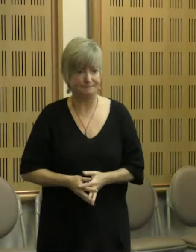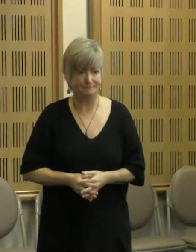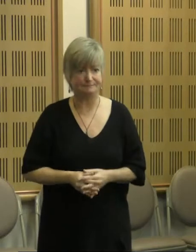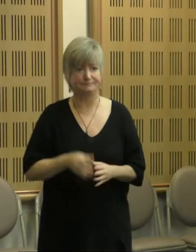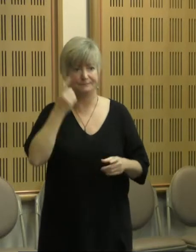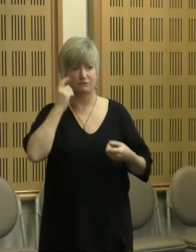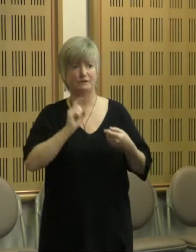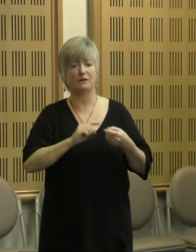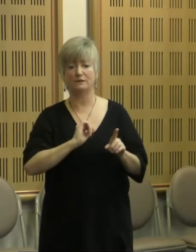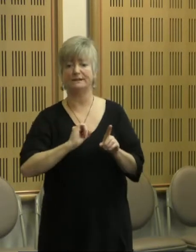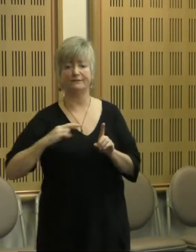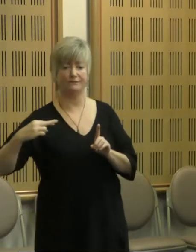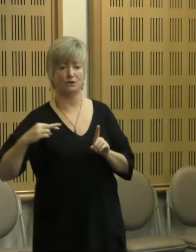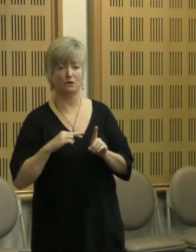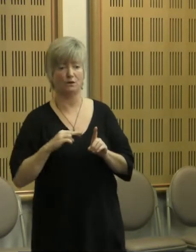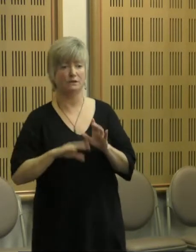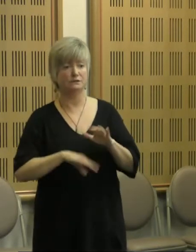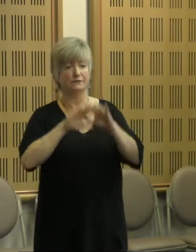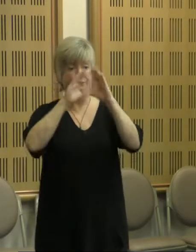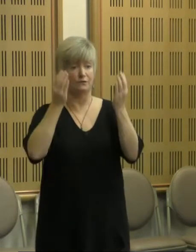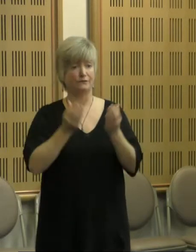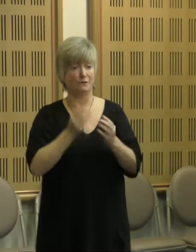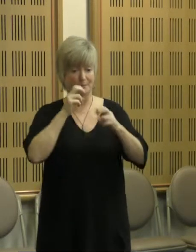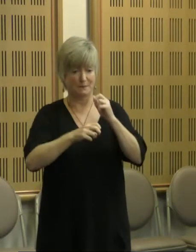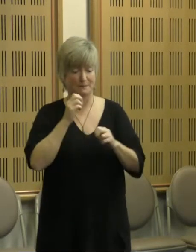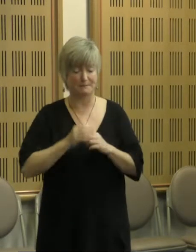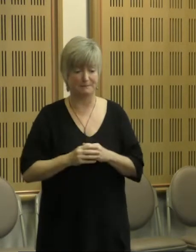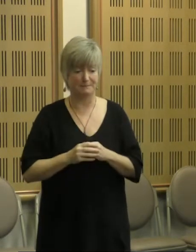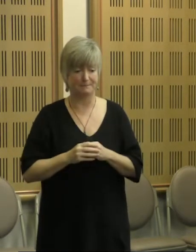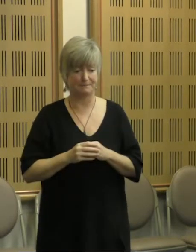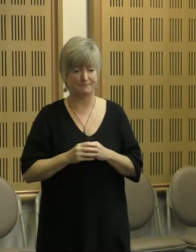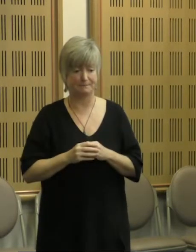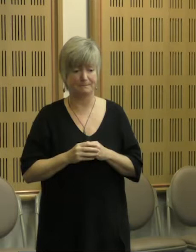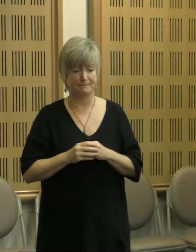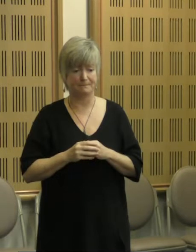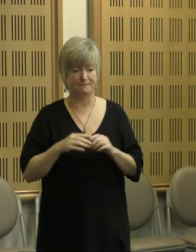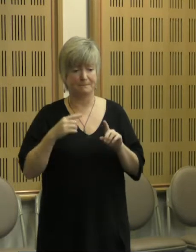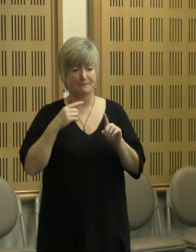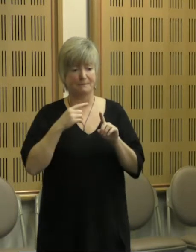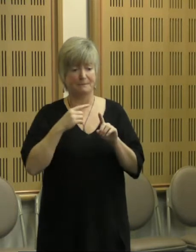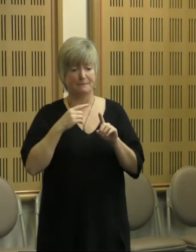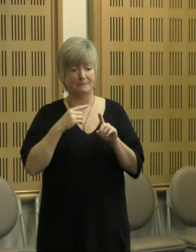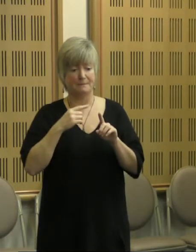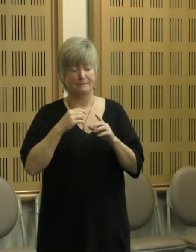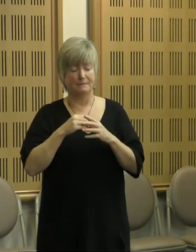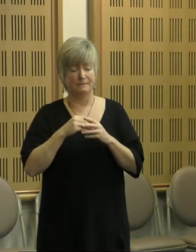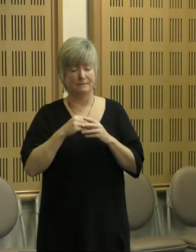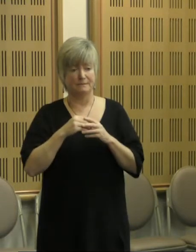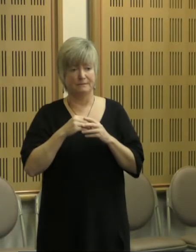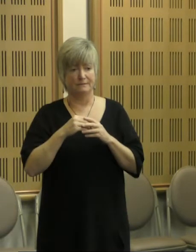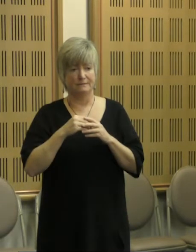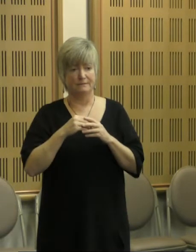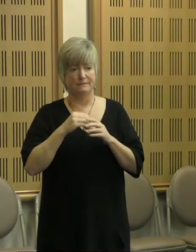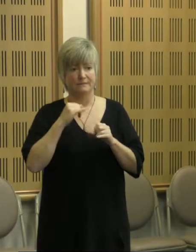And this is a global issue. And it's reflected in one of the conference statements from the Loicha Institute International for Indigenous Health and Wellbeing Conference